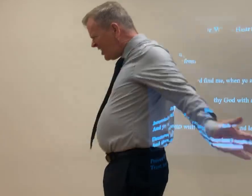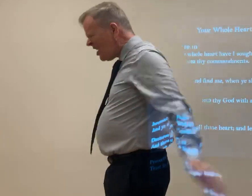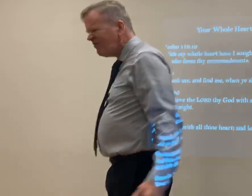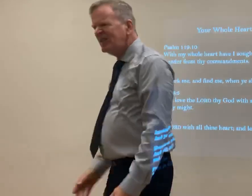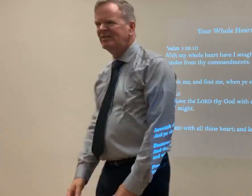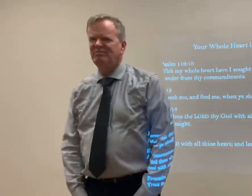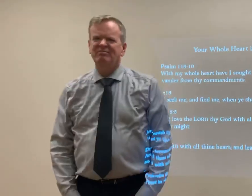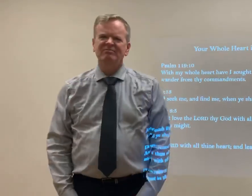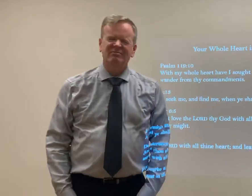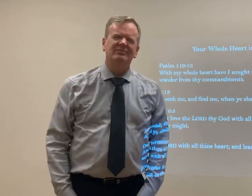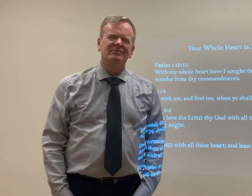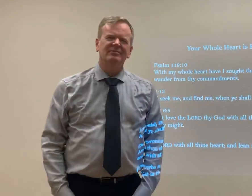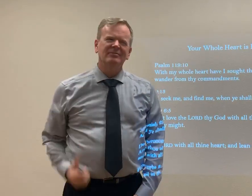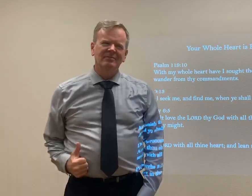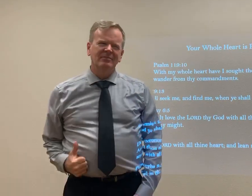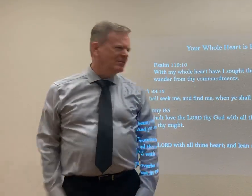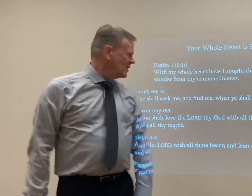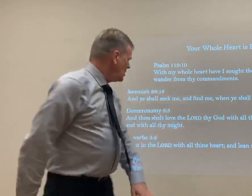Nothing left. You give it all to Him. Okay.